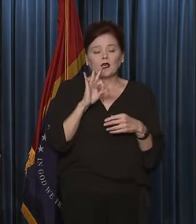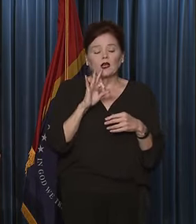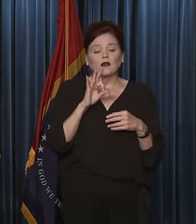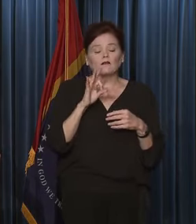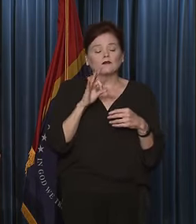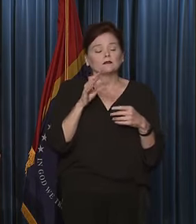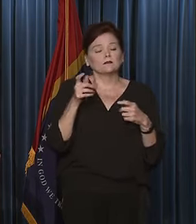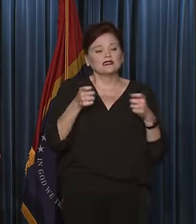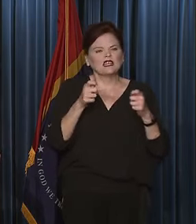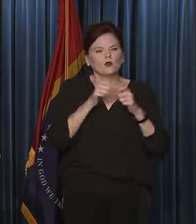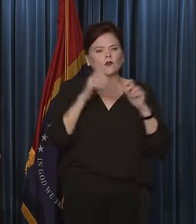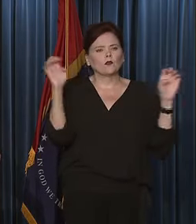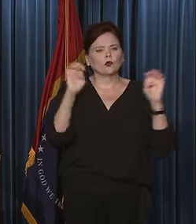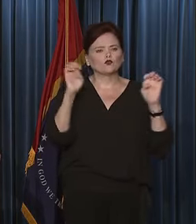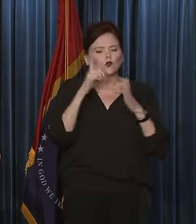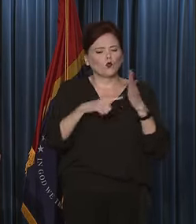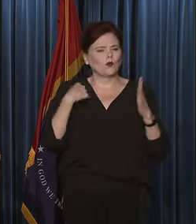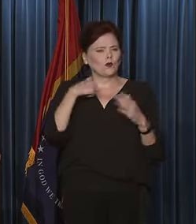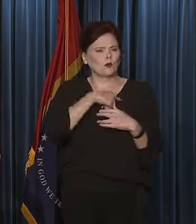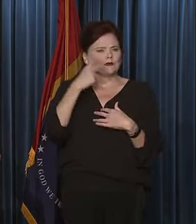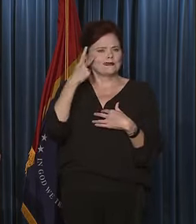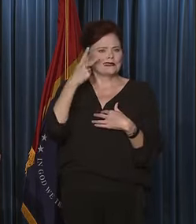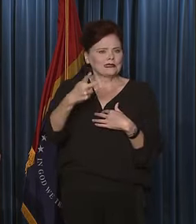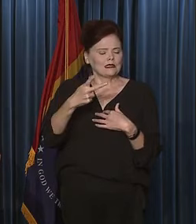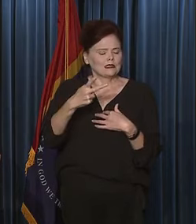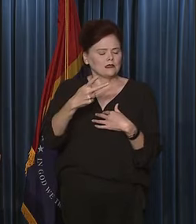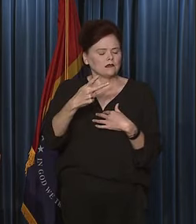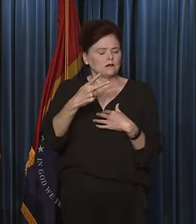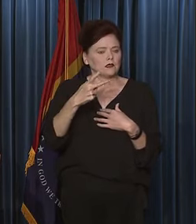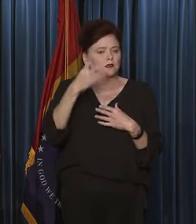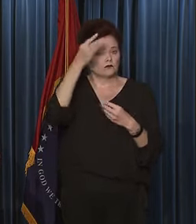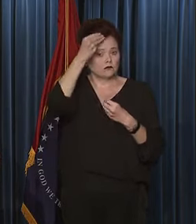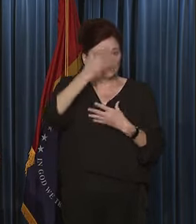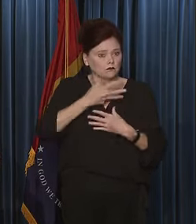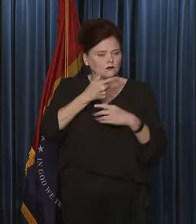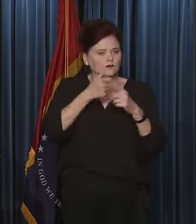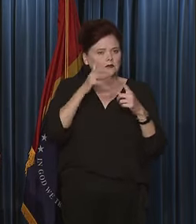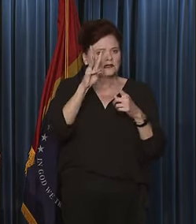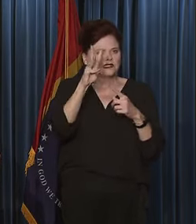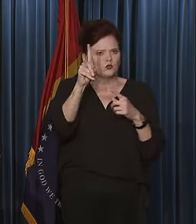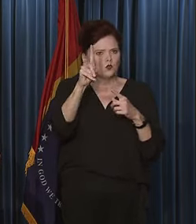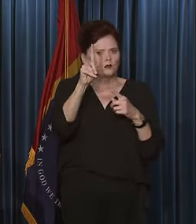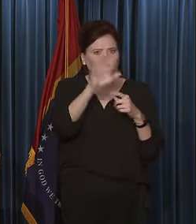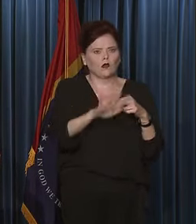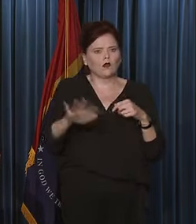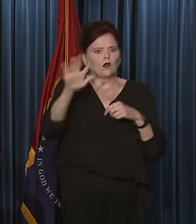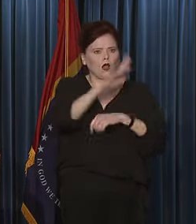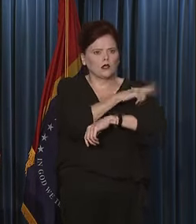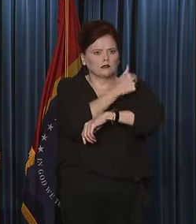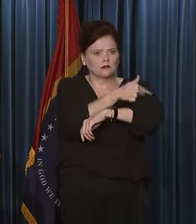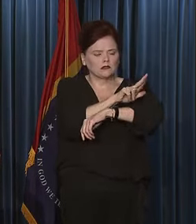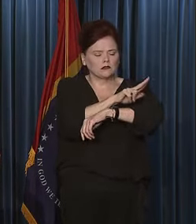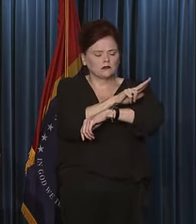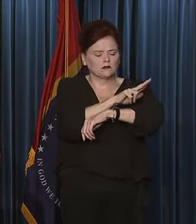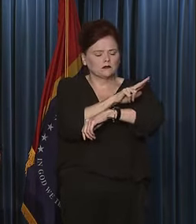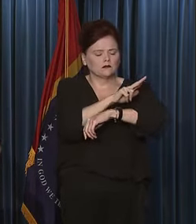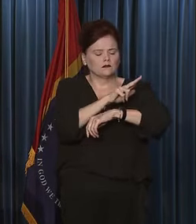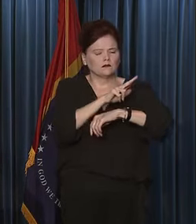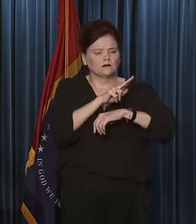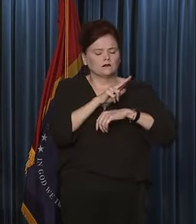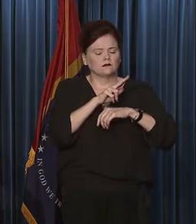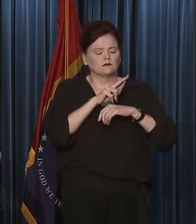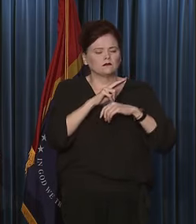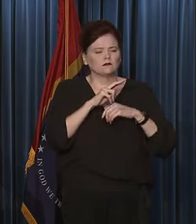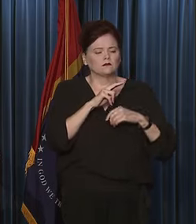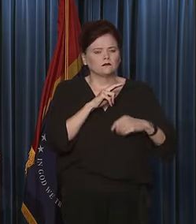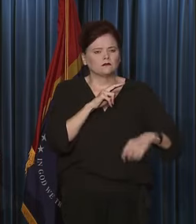as we see it. It has been told to us by 61 hospitals around the state, which, by the